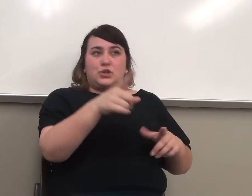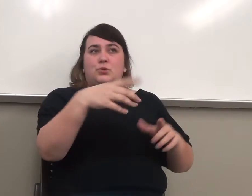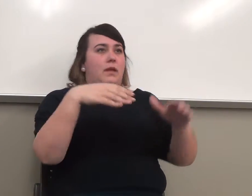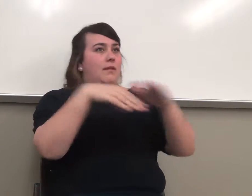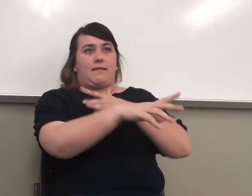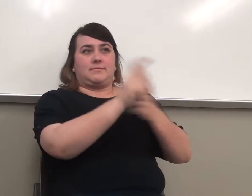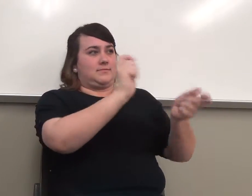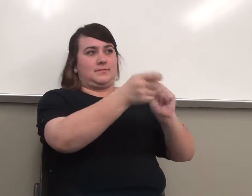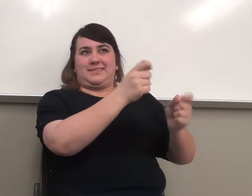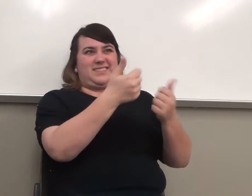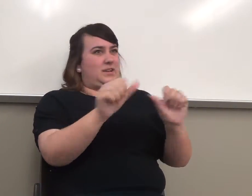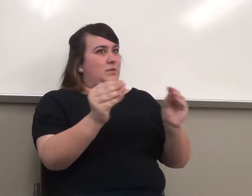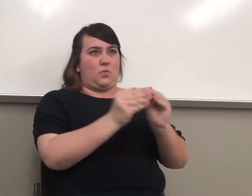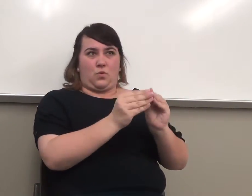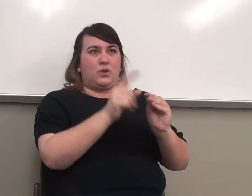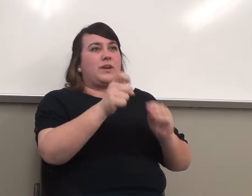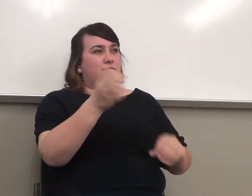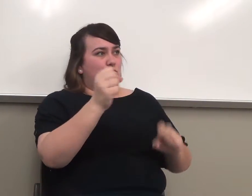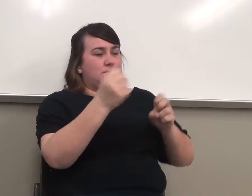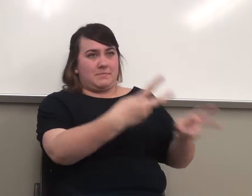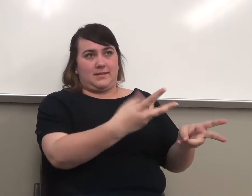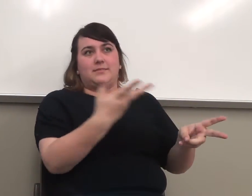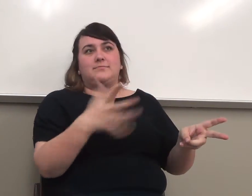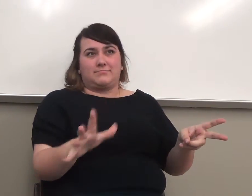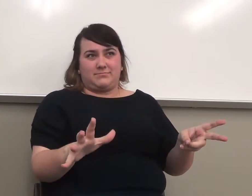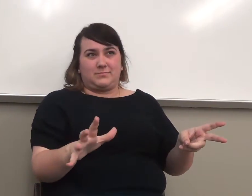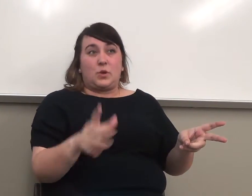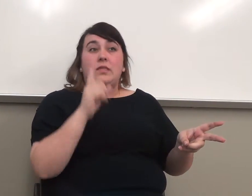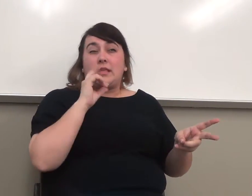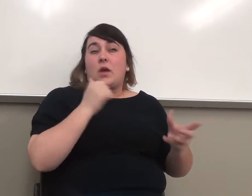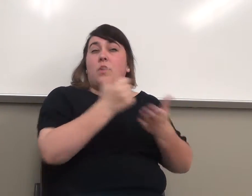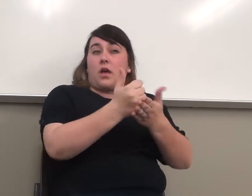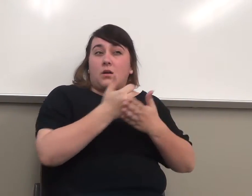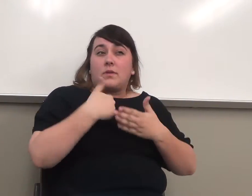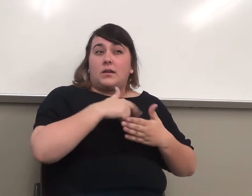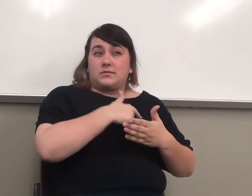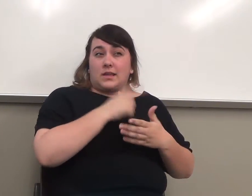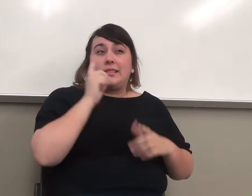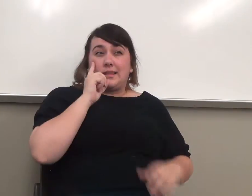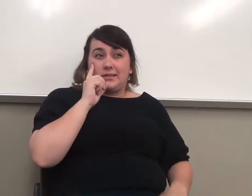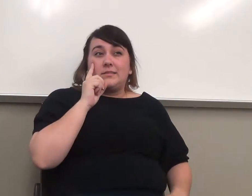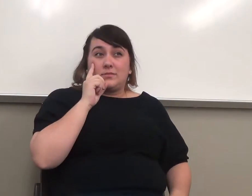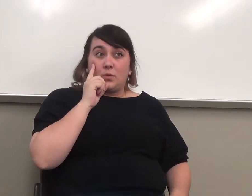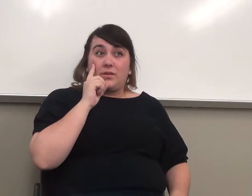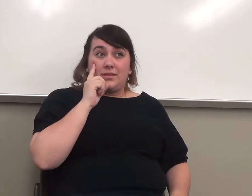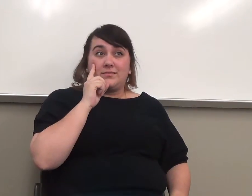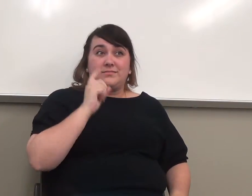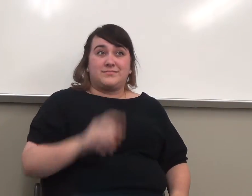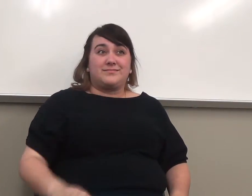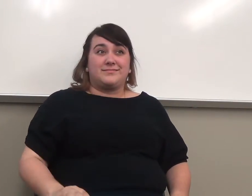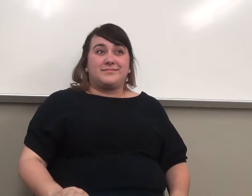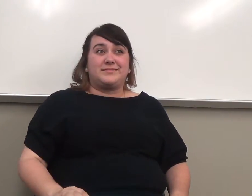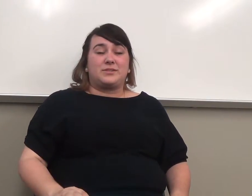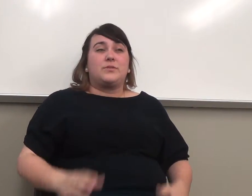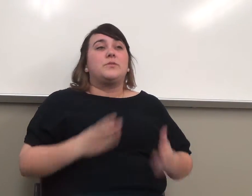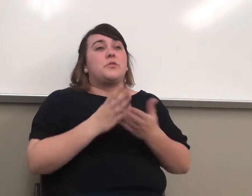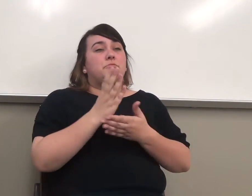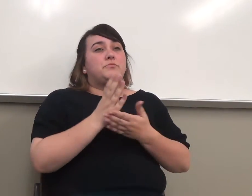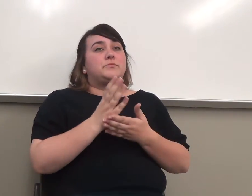have to turn it down. So, that, I think that's going be really helpful. Okay? All right. So, we'll, and we'll see how that